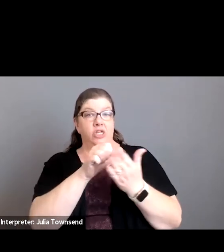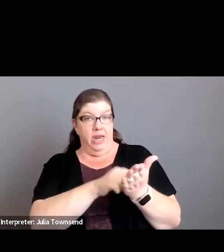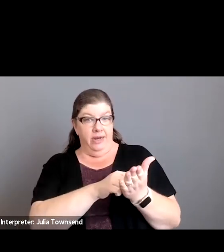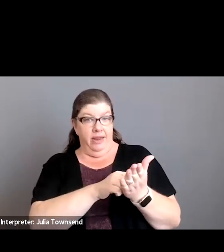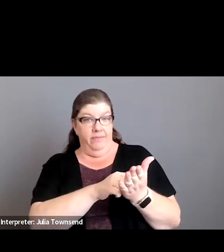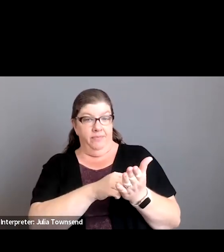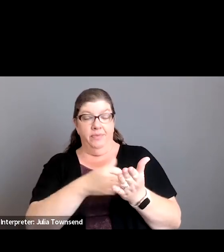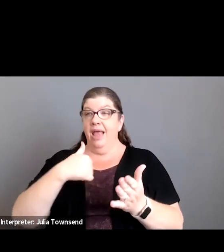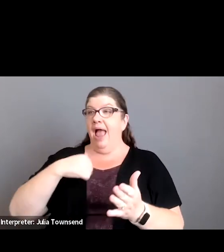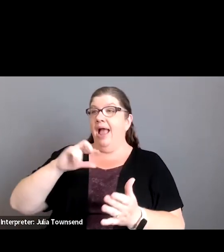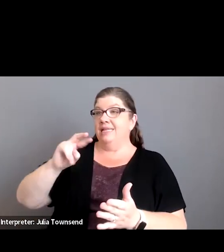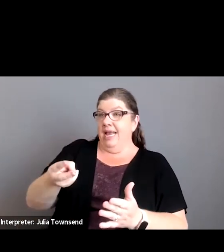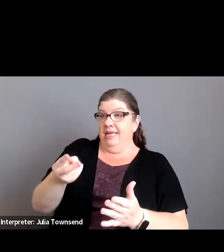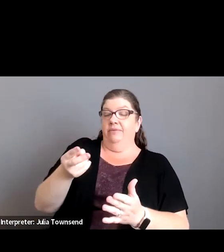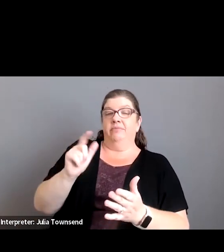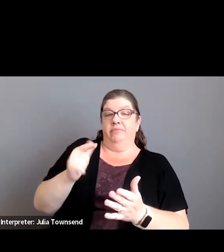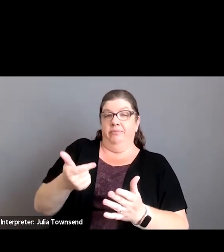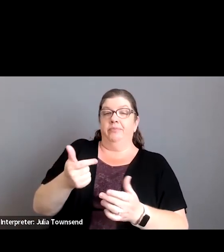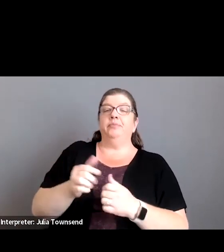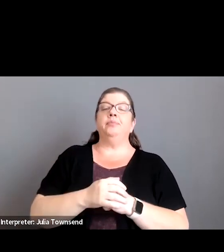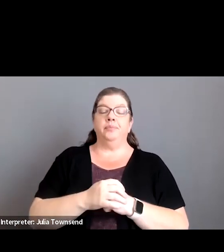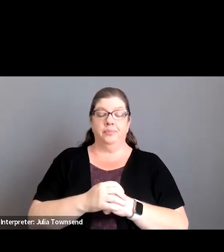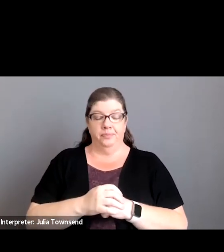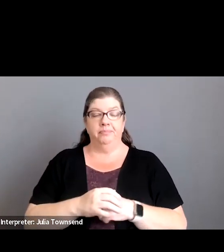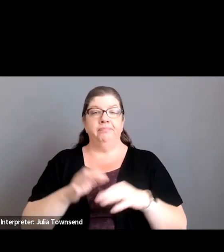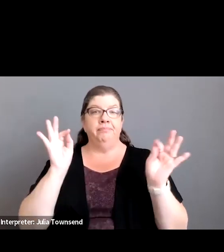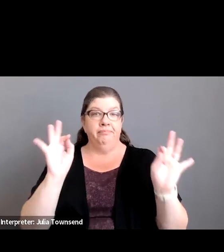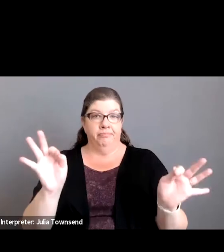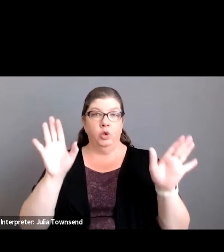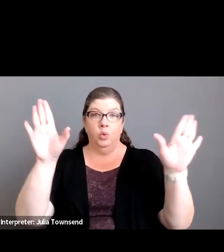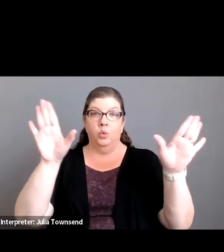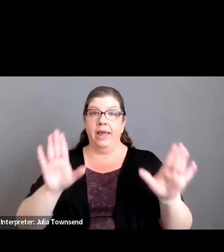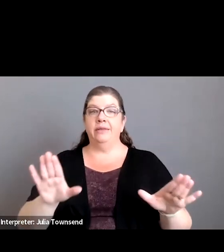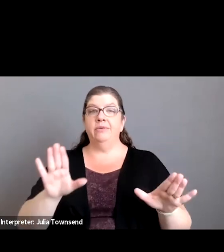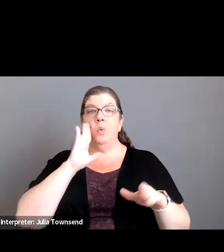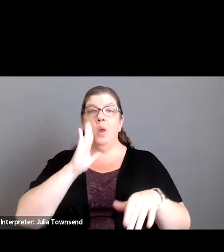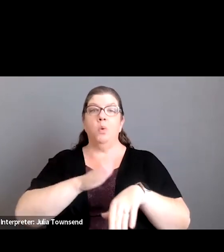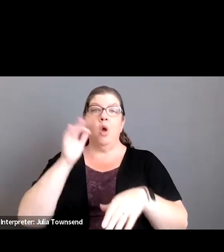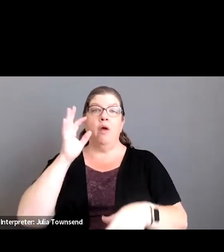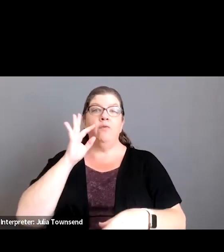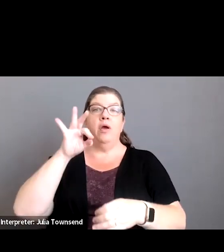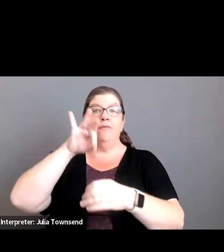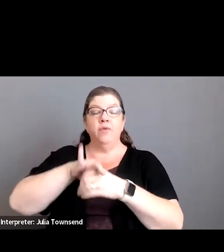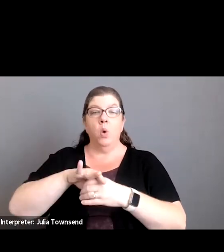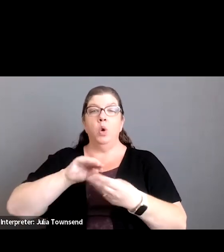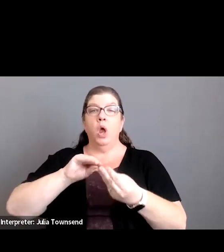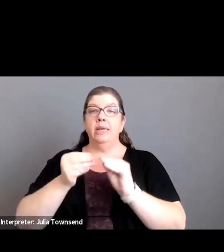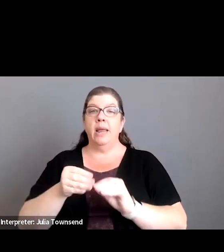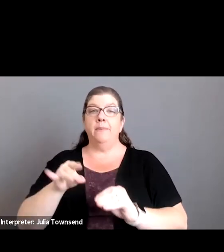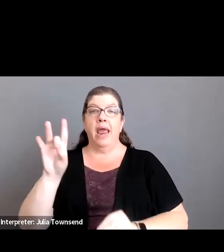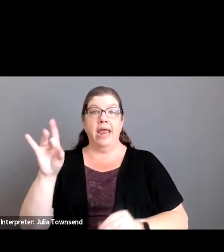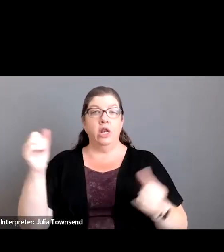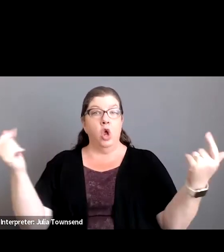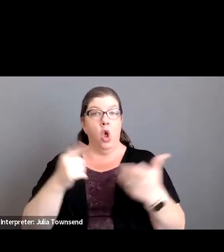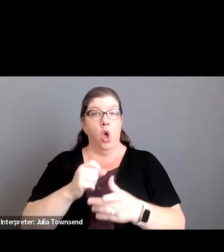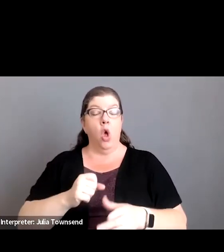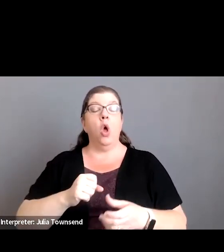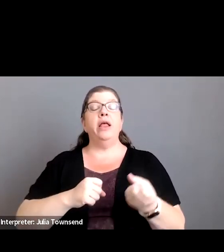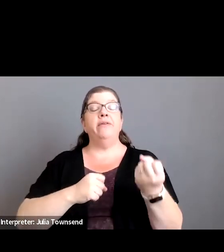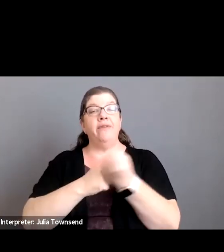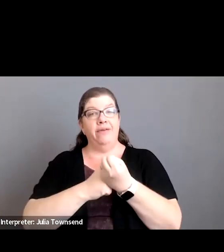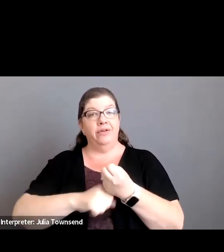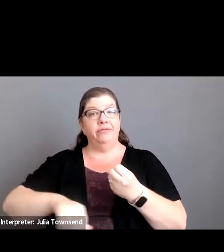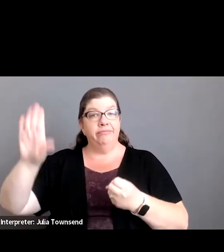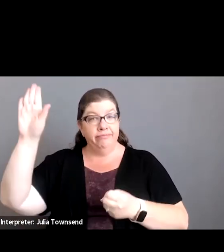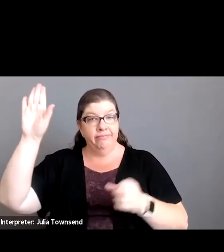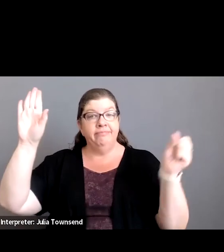i second okay um so we'll go ahead and call for a vote on number eight all in favor please raise your